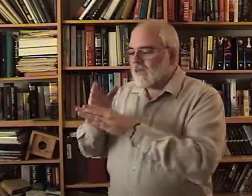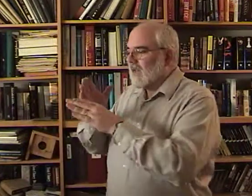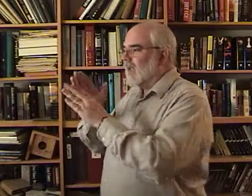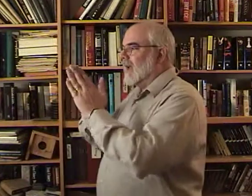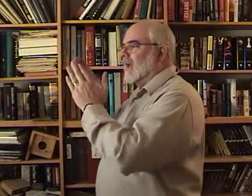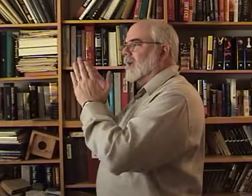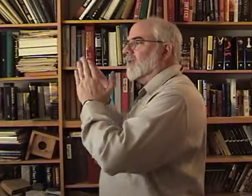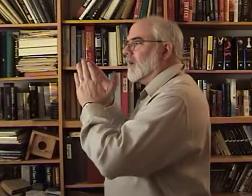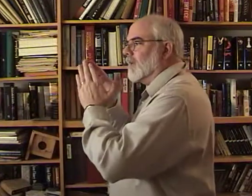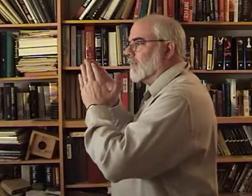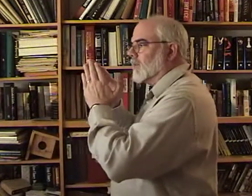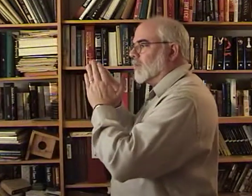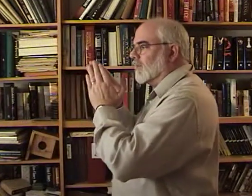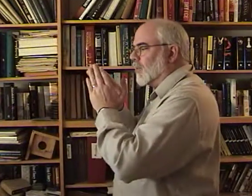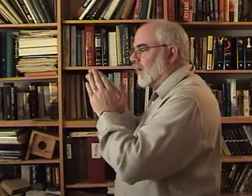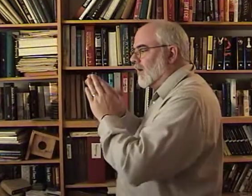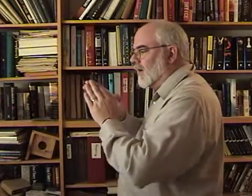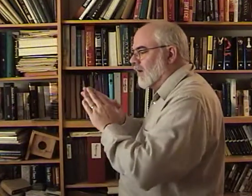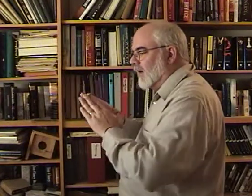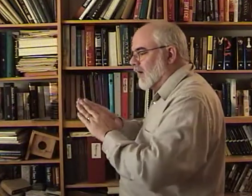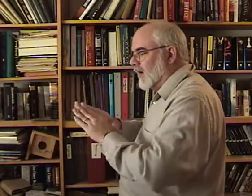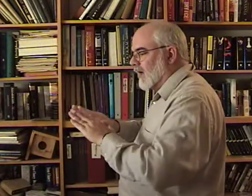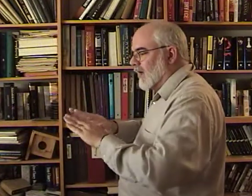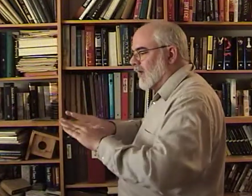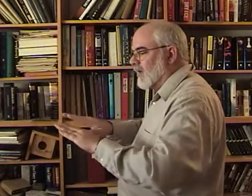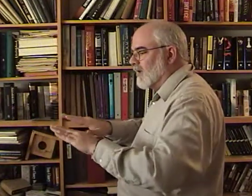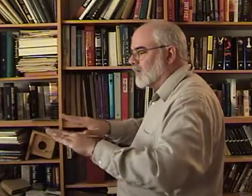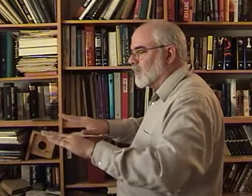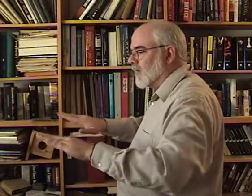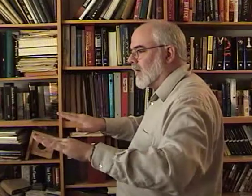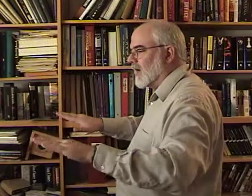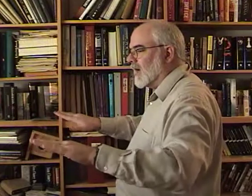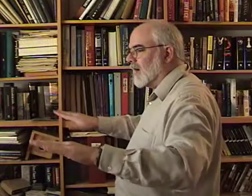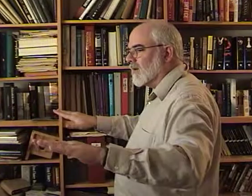Kind of like you're coming up into a prayer. And then spreading it out.